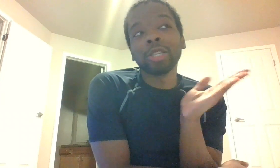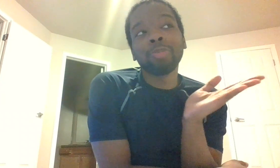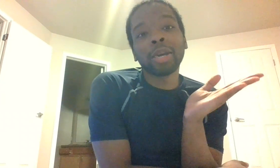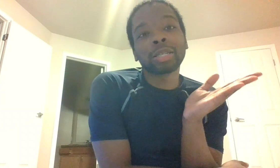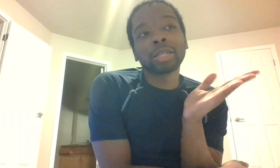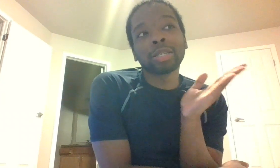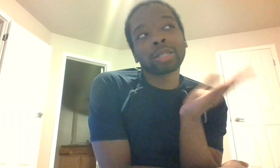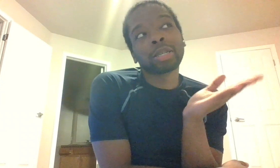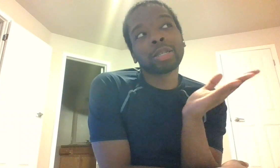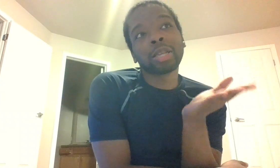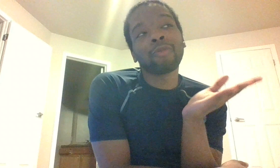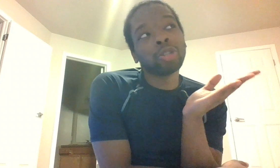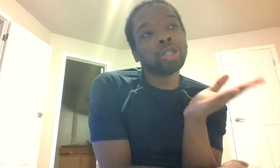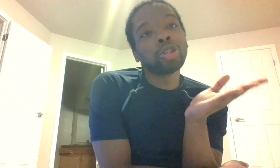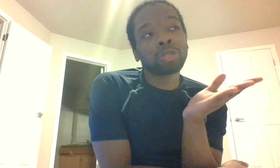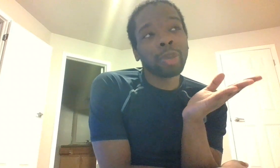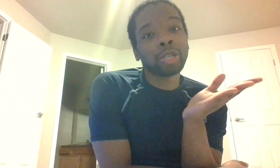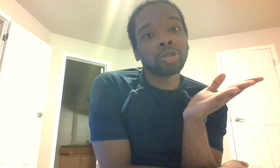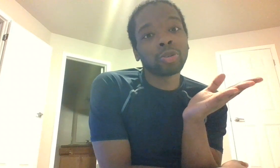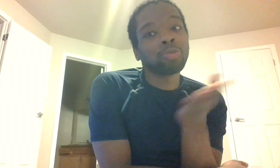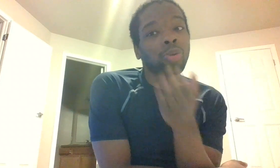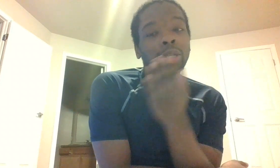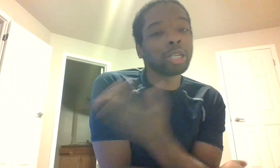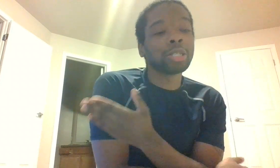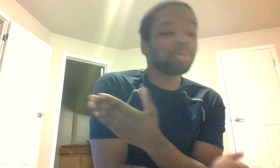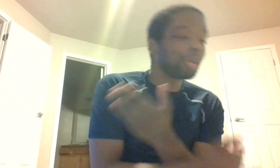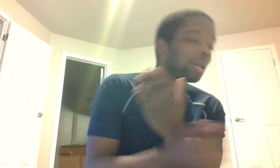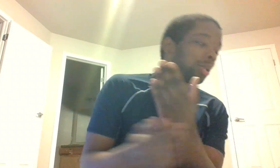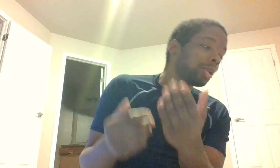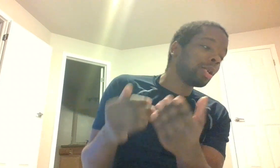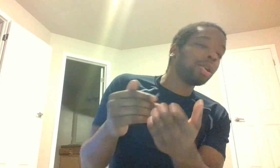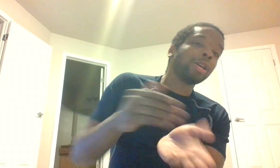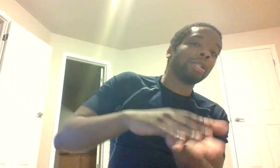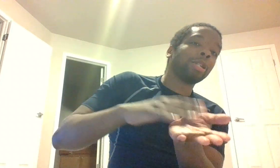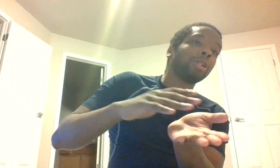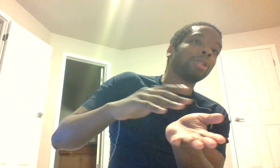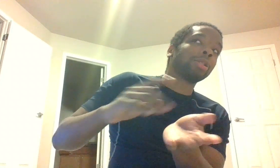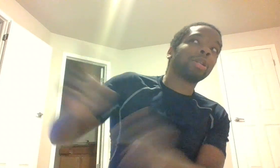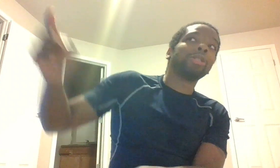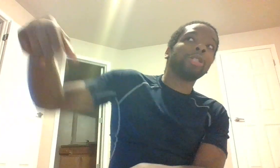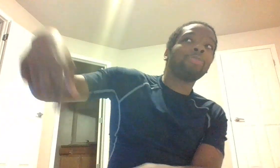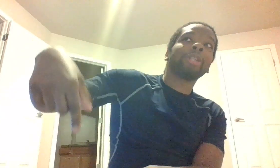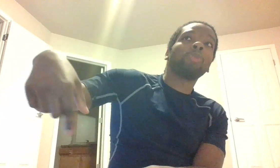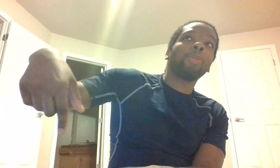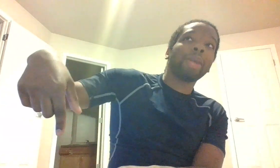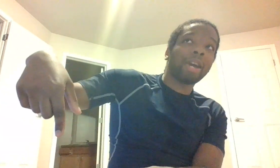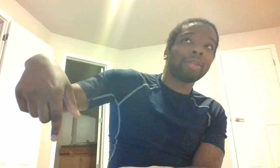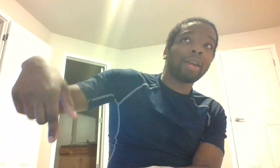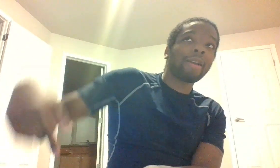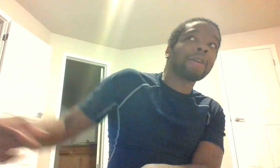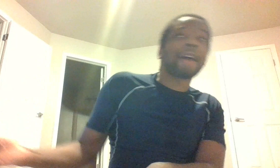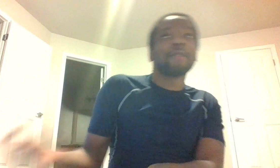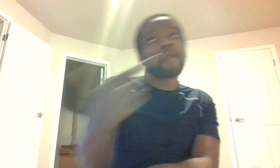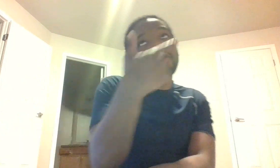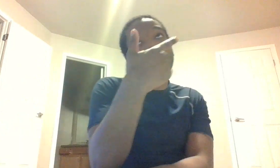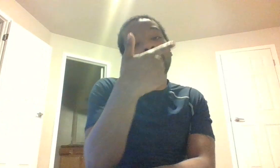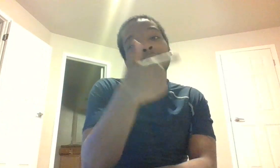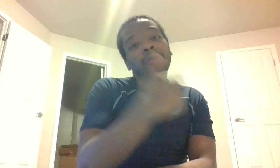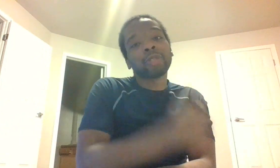gps because could stand for geospatial partition because there's the gps that we have today they had another terminology for